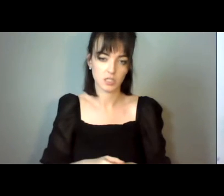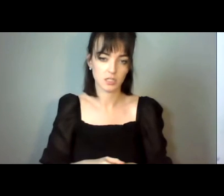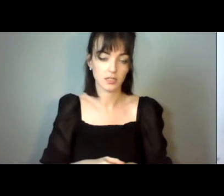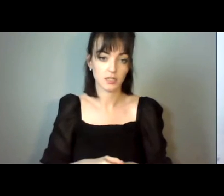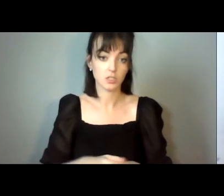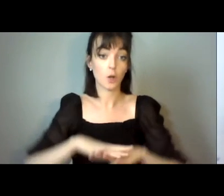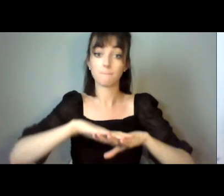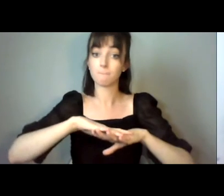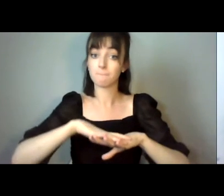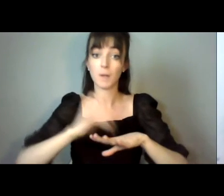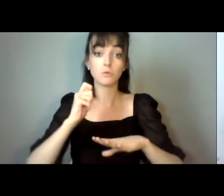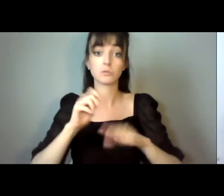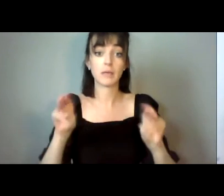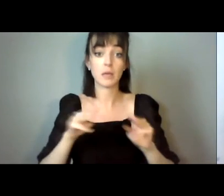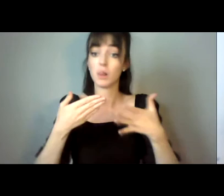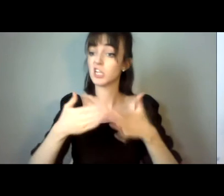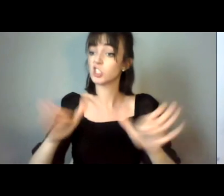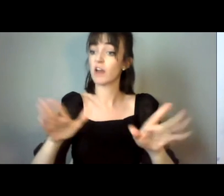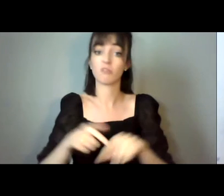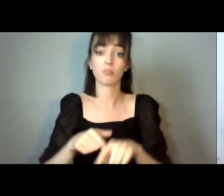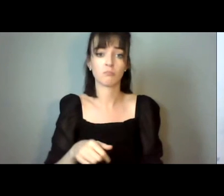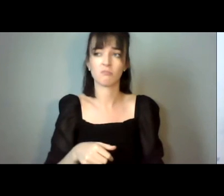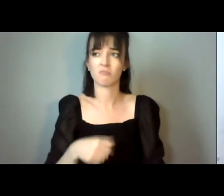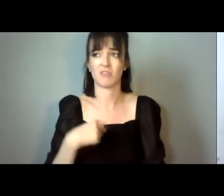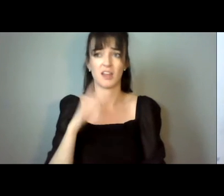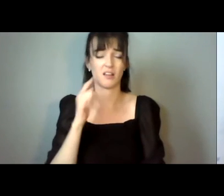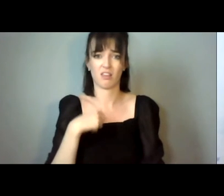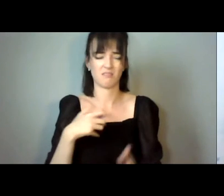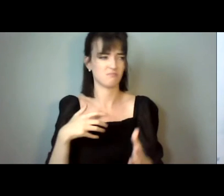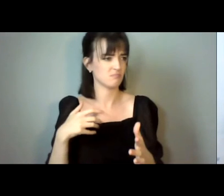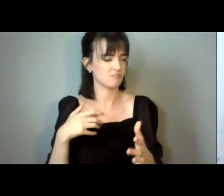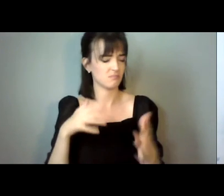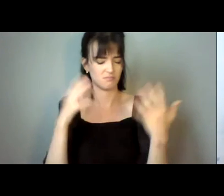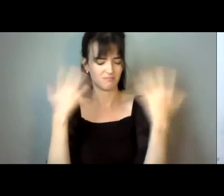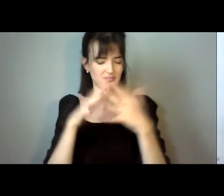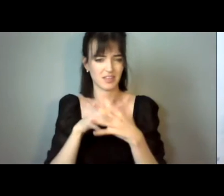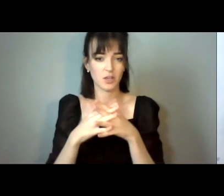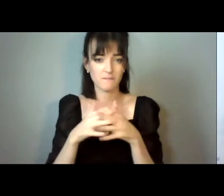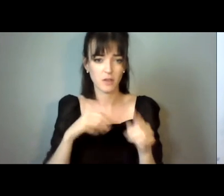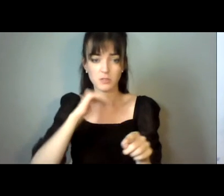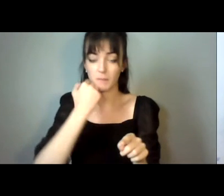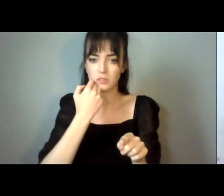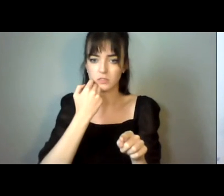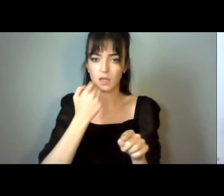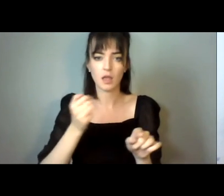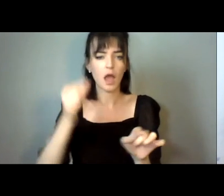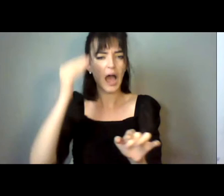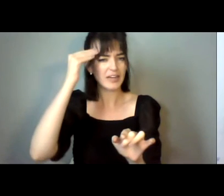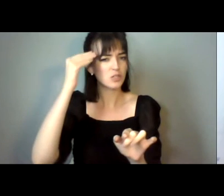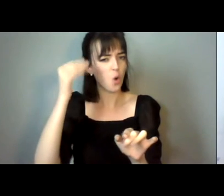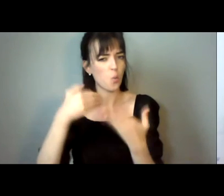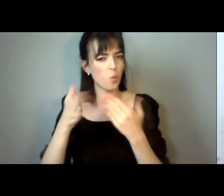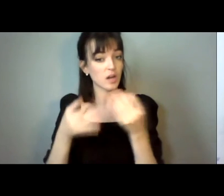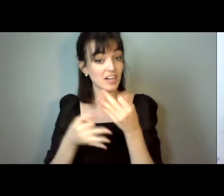of lay people, when they hear that, their eyes glaze or they get concerned, because they know what guardianship is. They have been